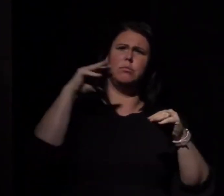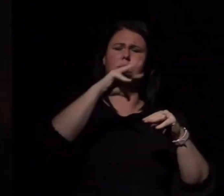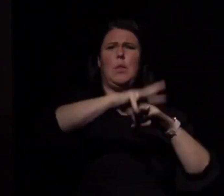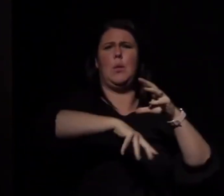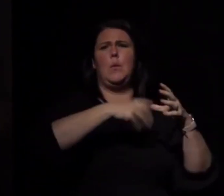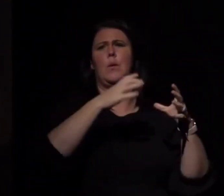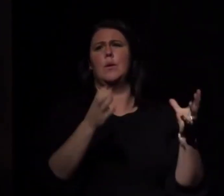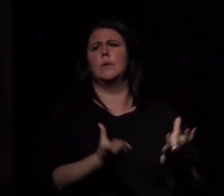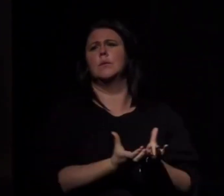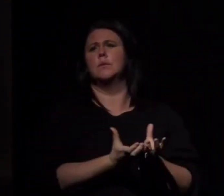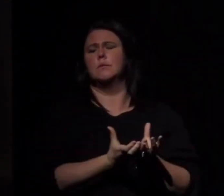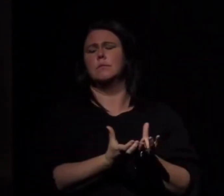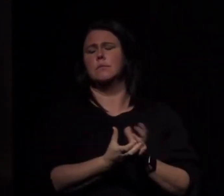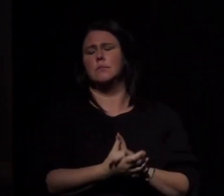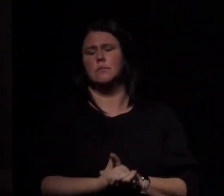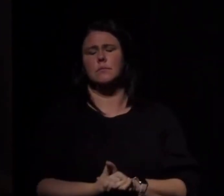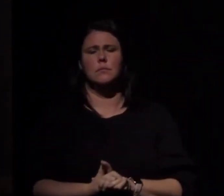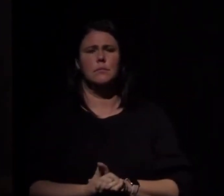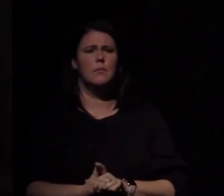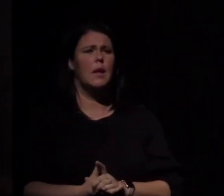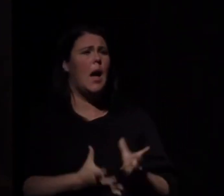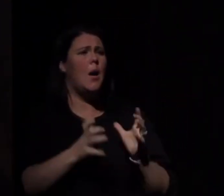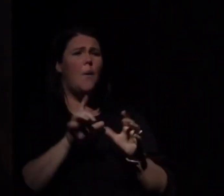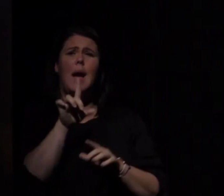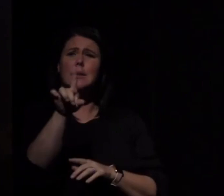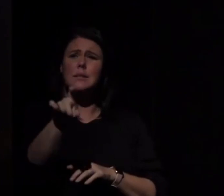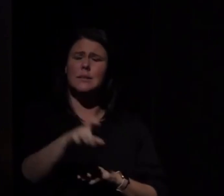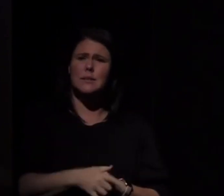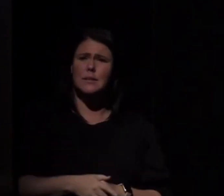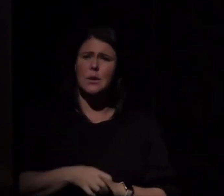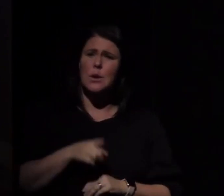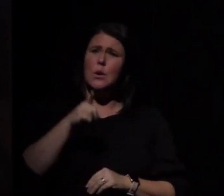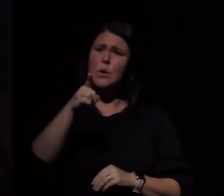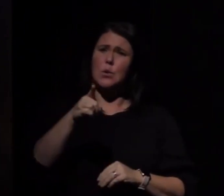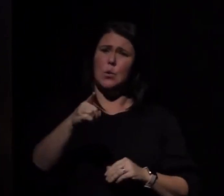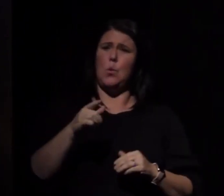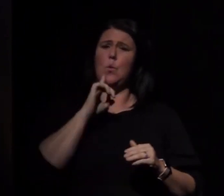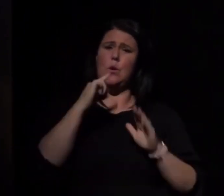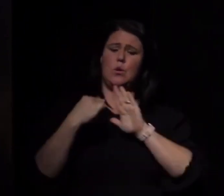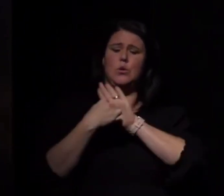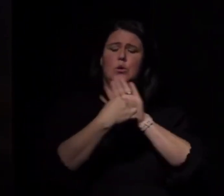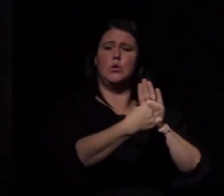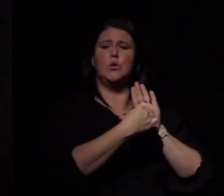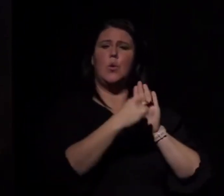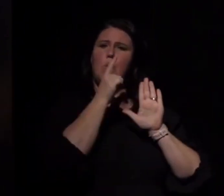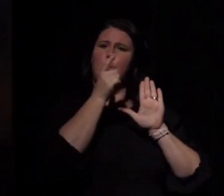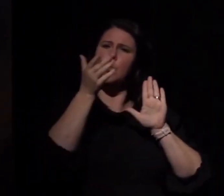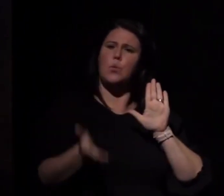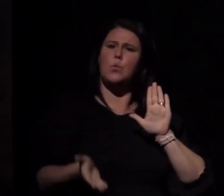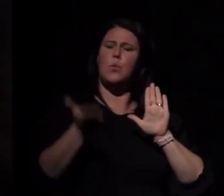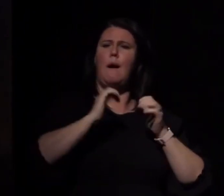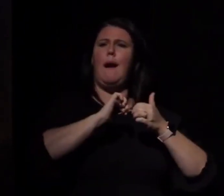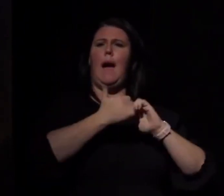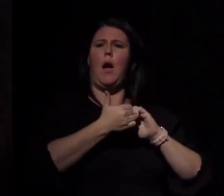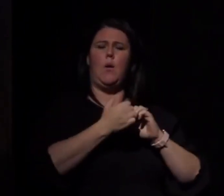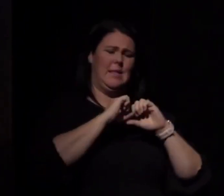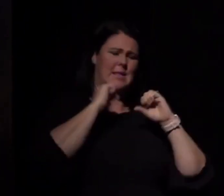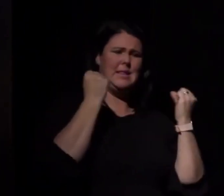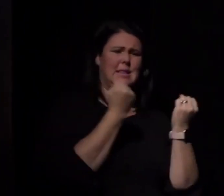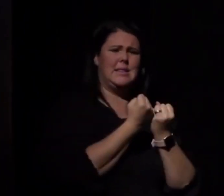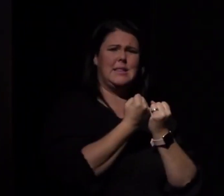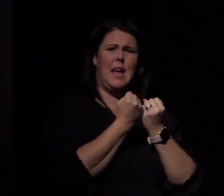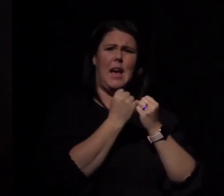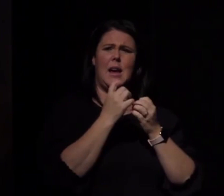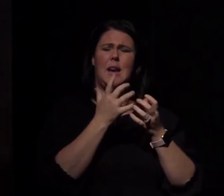a unique gift to bestow. Now I want to ask you, how will you strive to show up as your authentic self in a society that wants you to